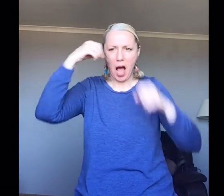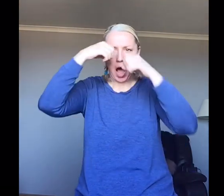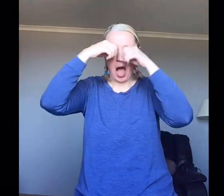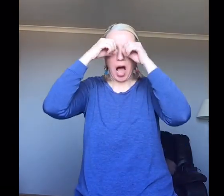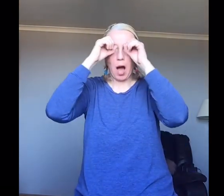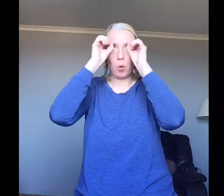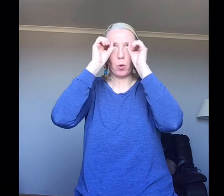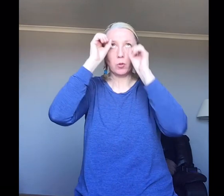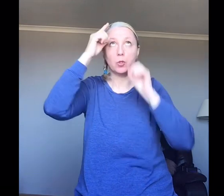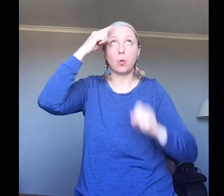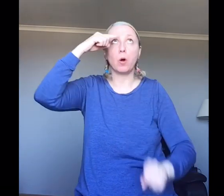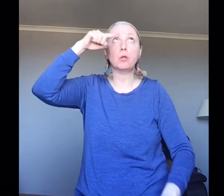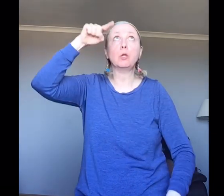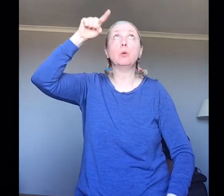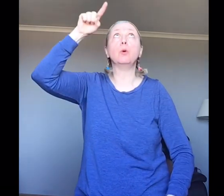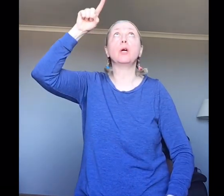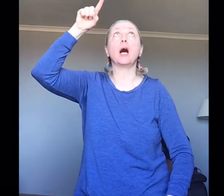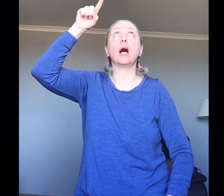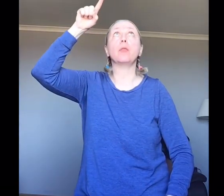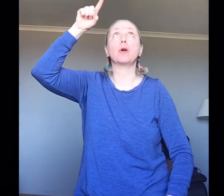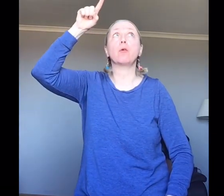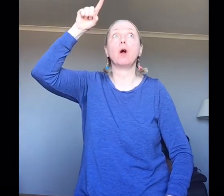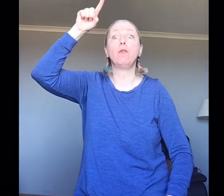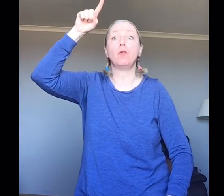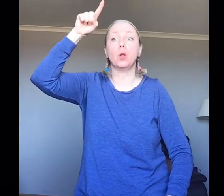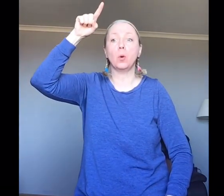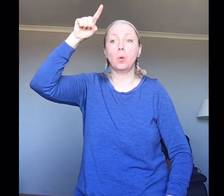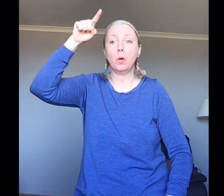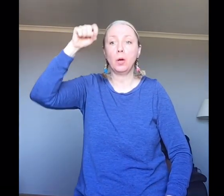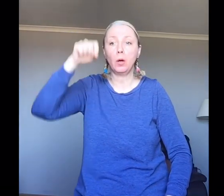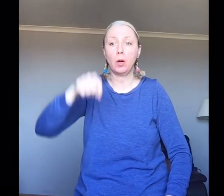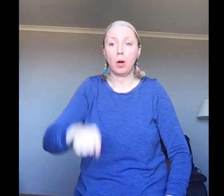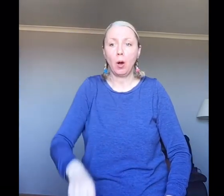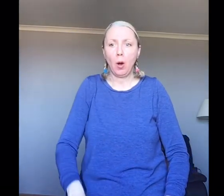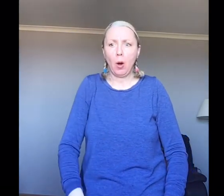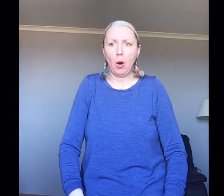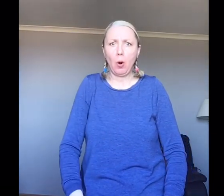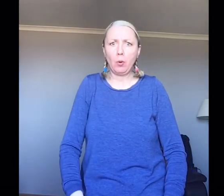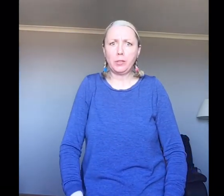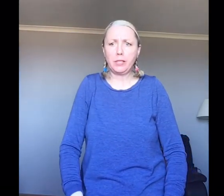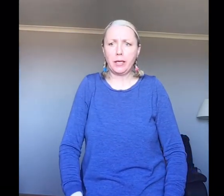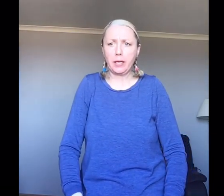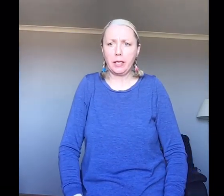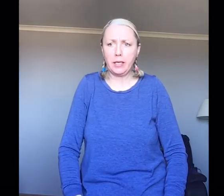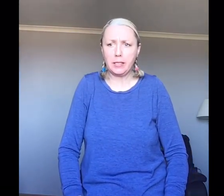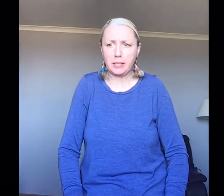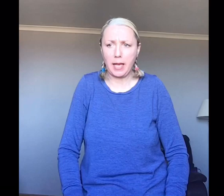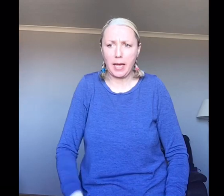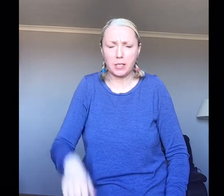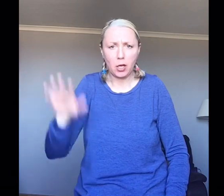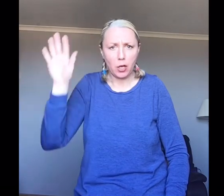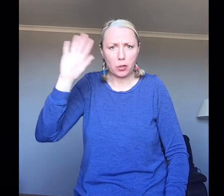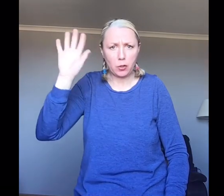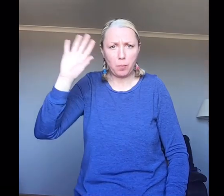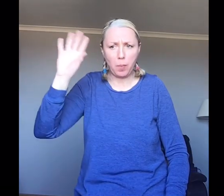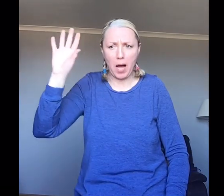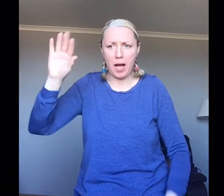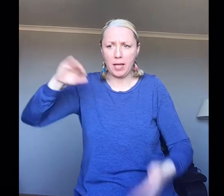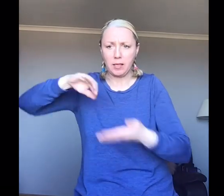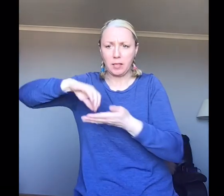Owl took one look at the Gruffalo. Oh dear, he said. Goodbye, little